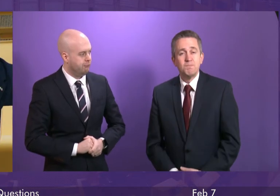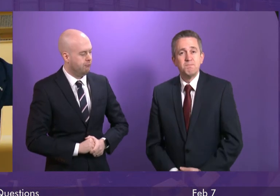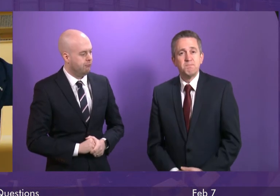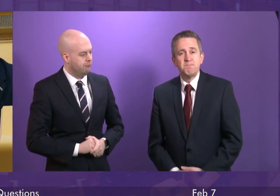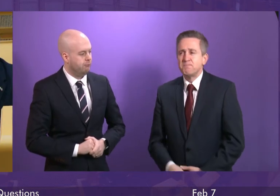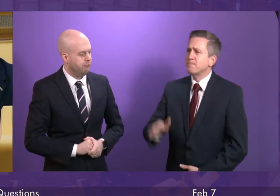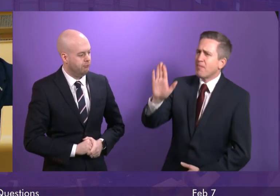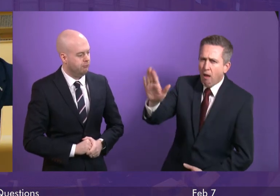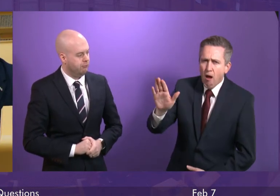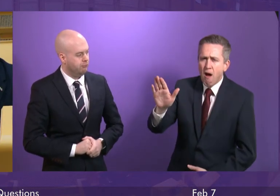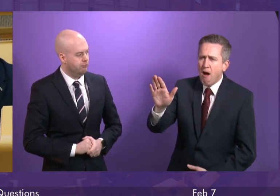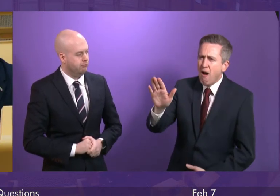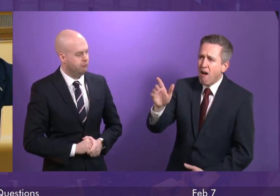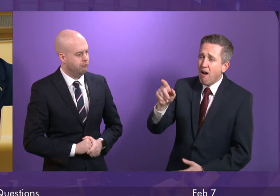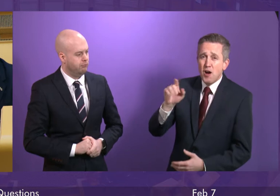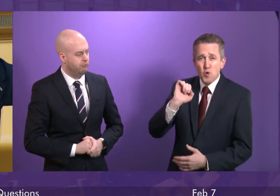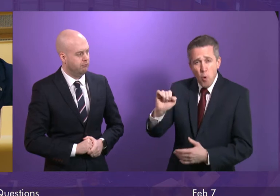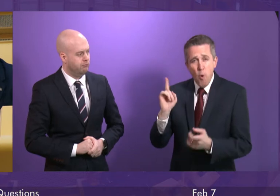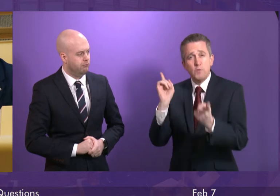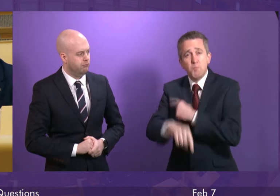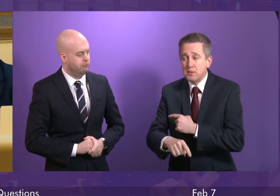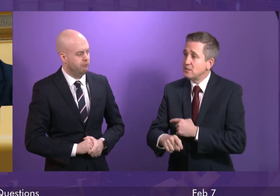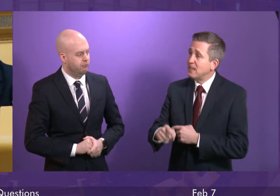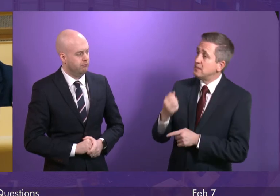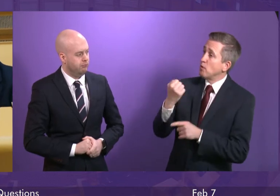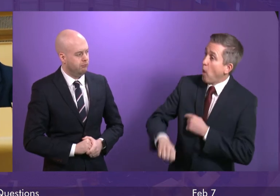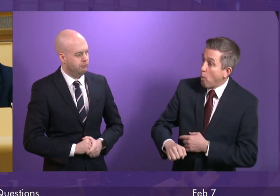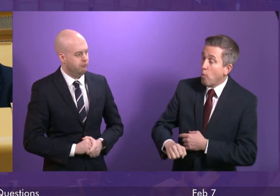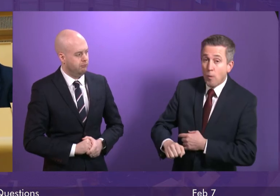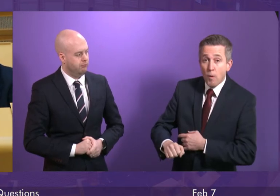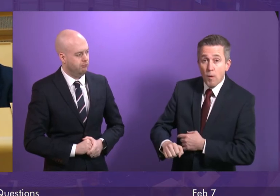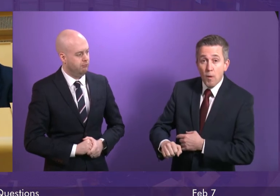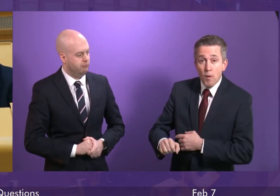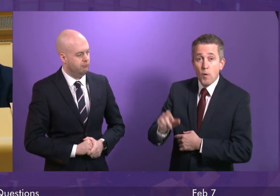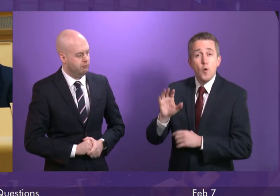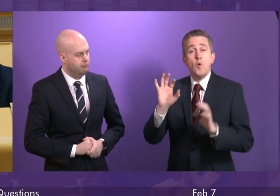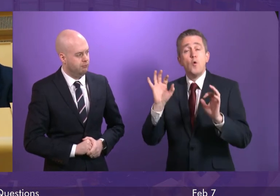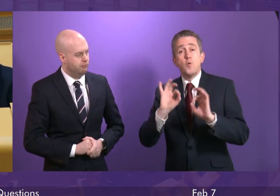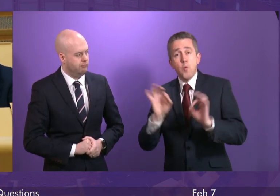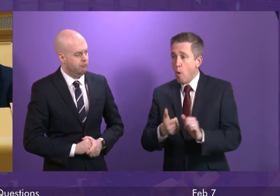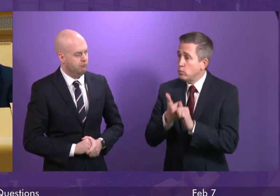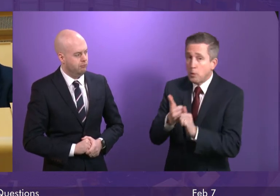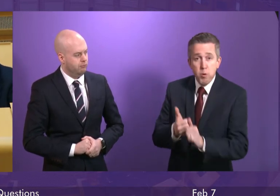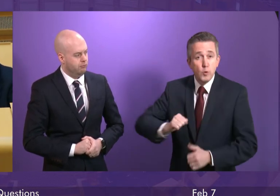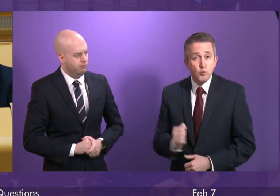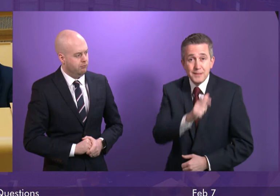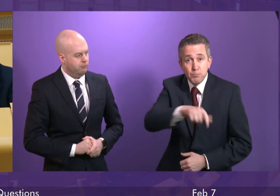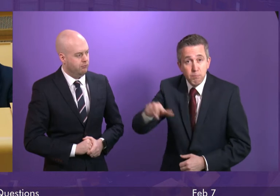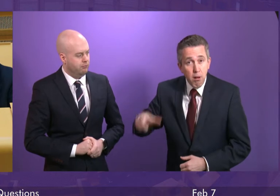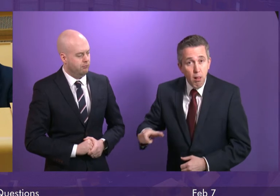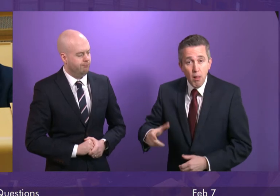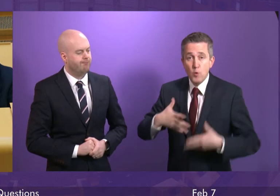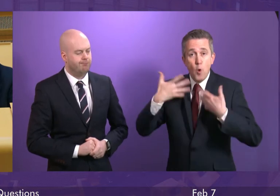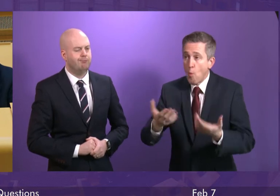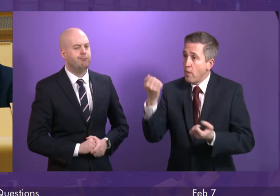So almost unbelievably, the short answer is no. Mr Swinney will not be backing these people or thousands of others of workers